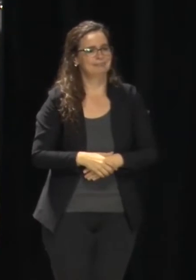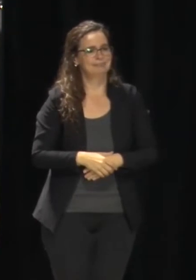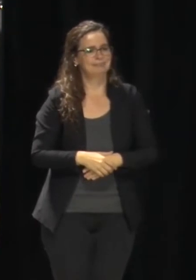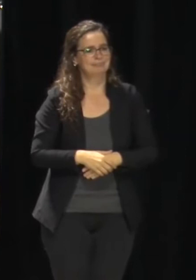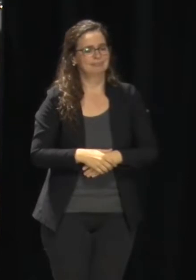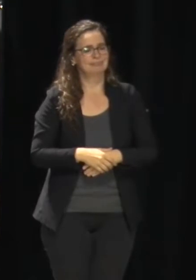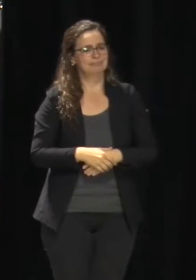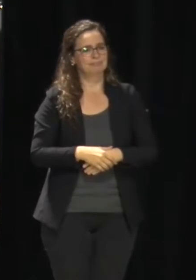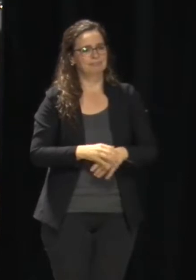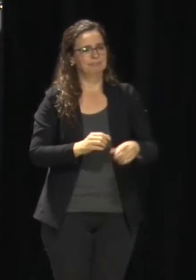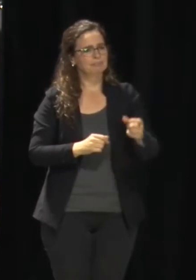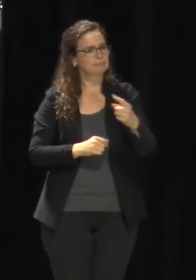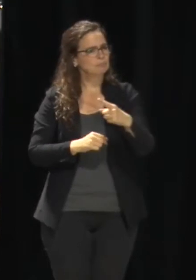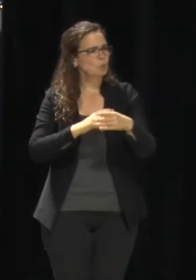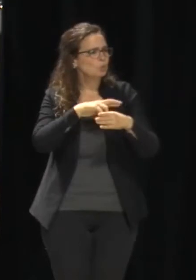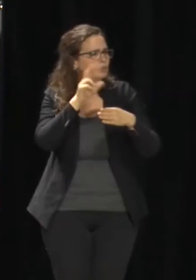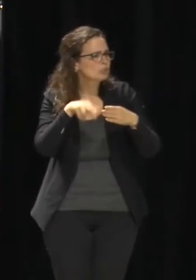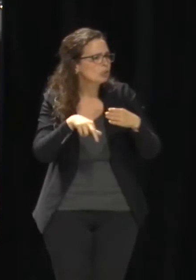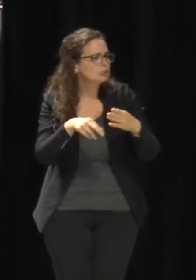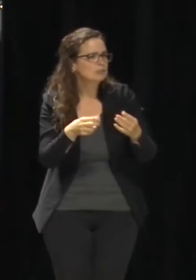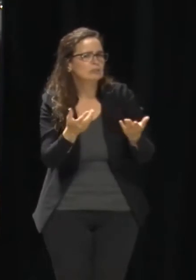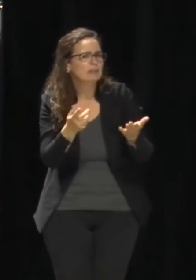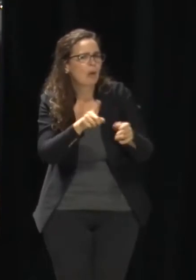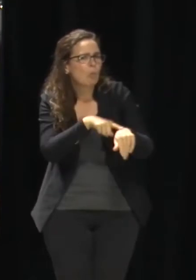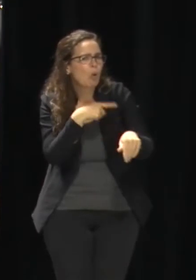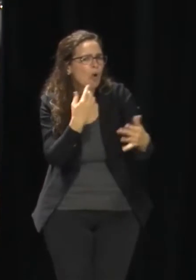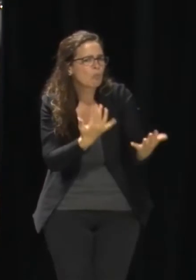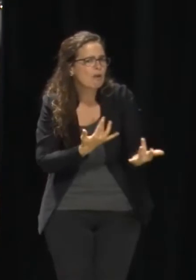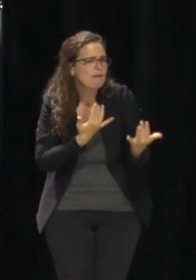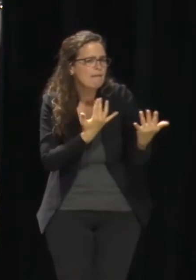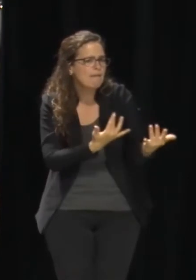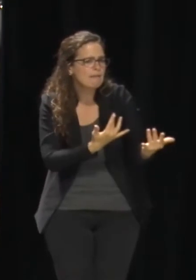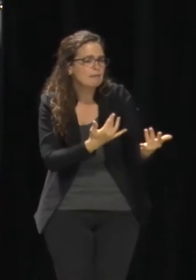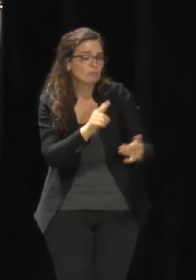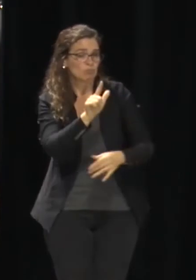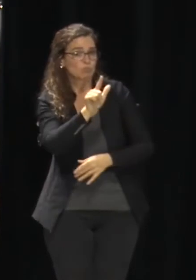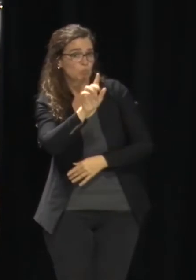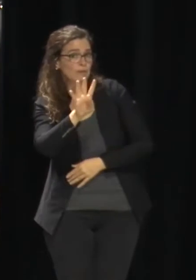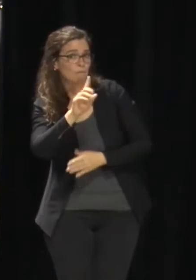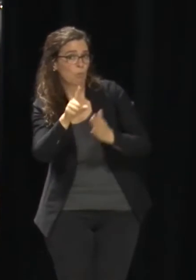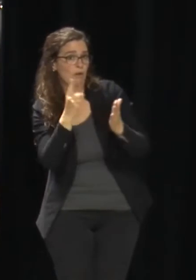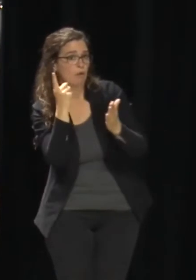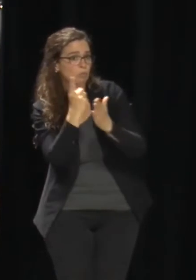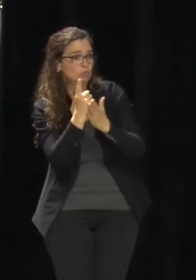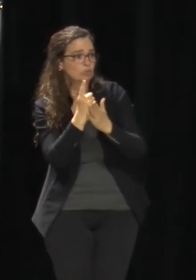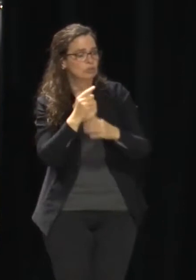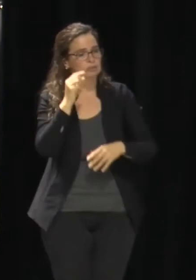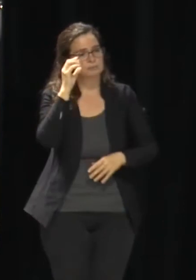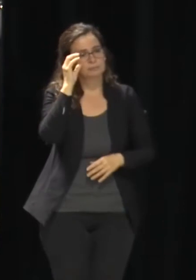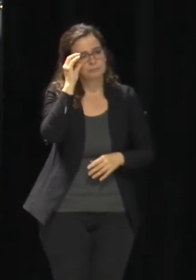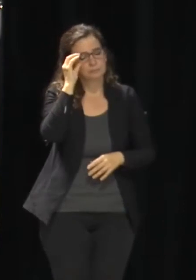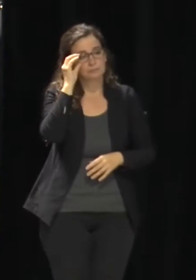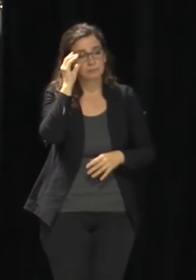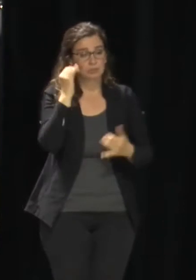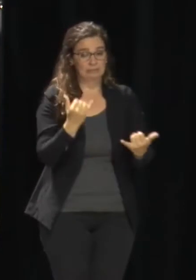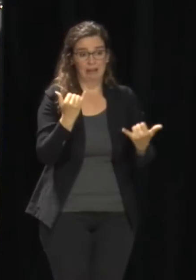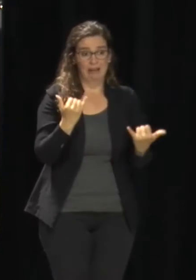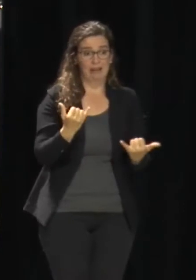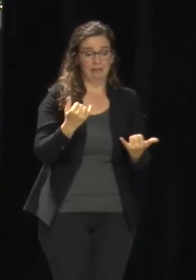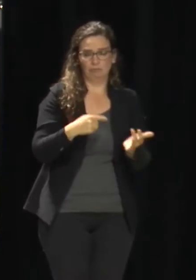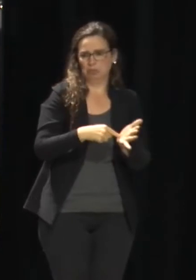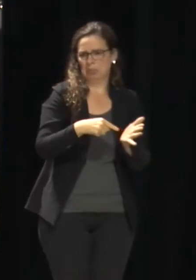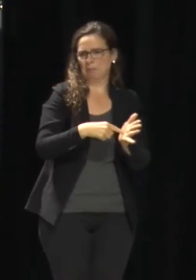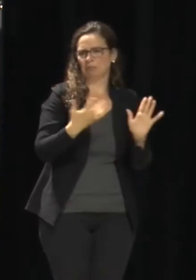it's been 24 hours, if not quicker. So again, we know today is Thursday. We know everybody from